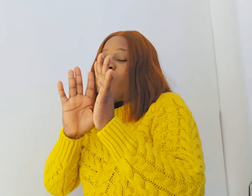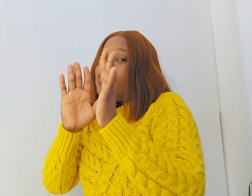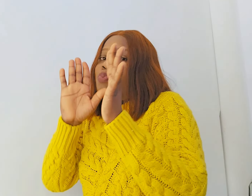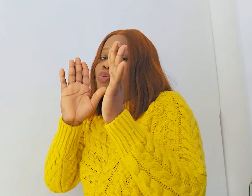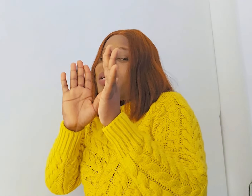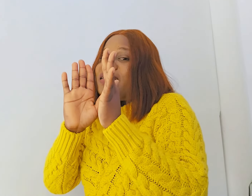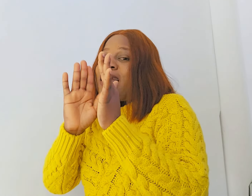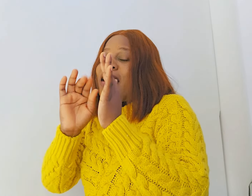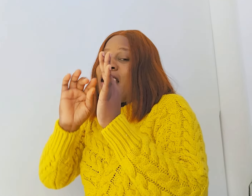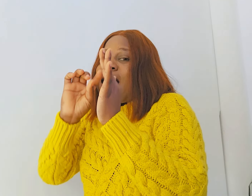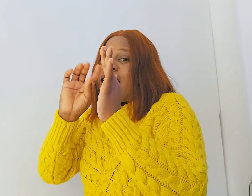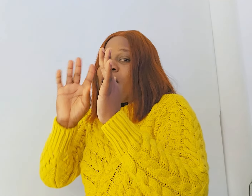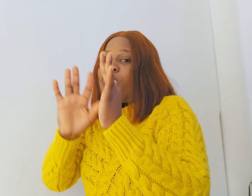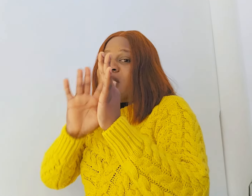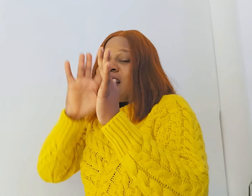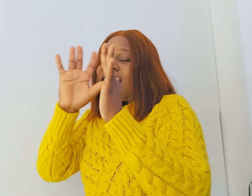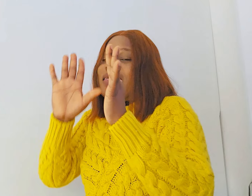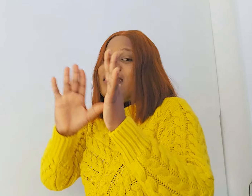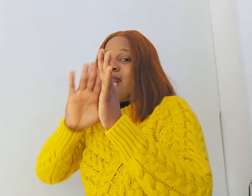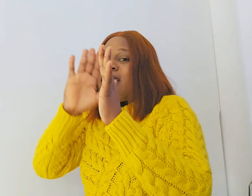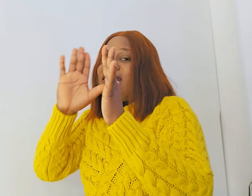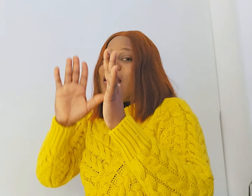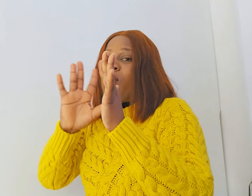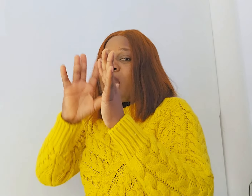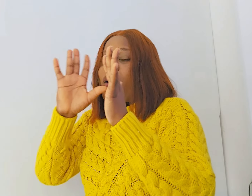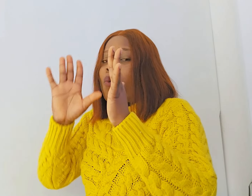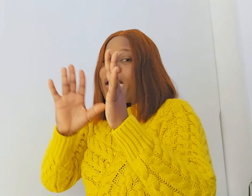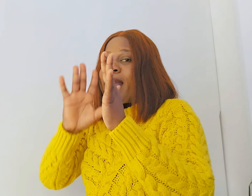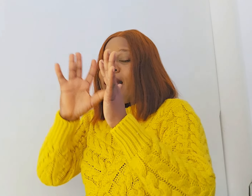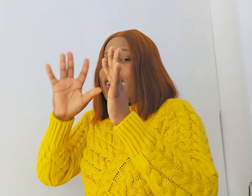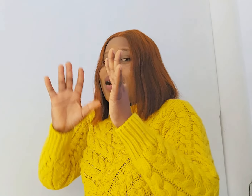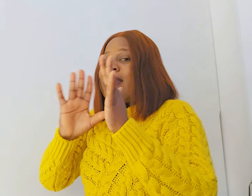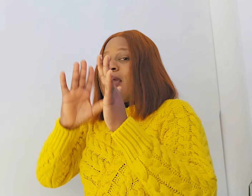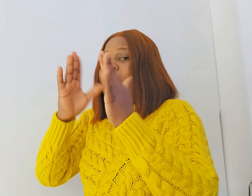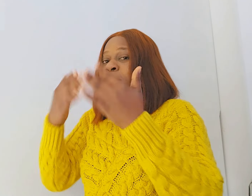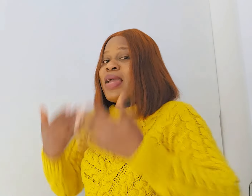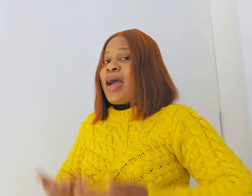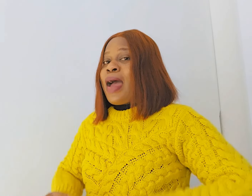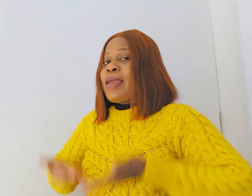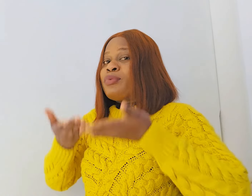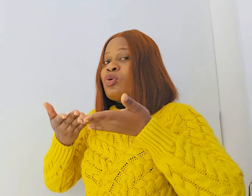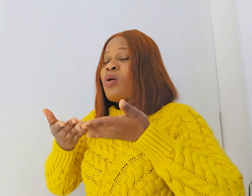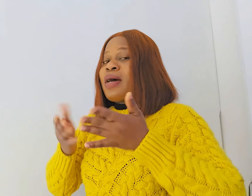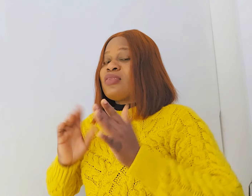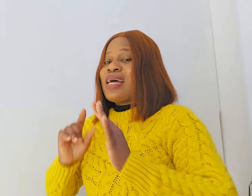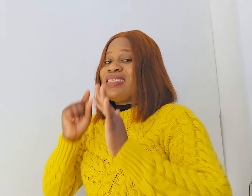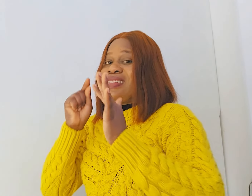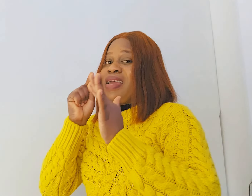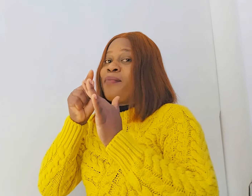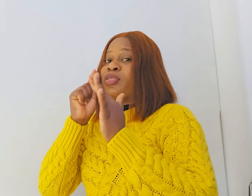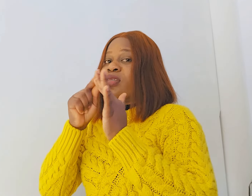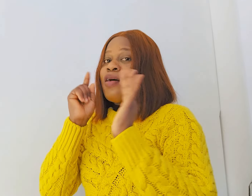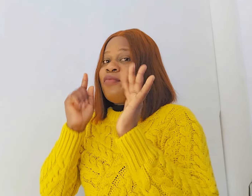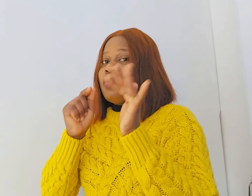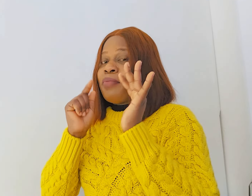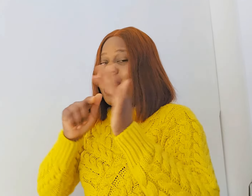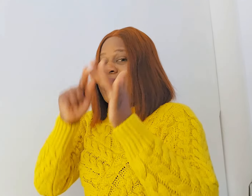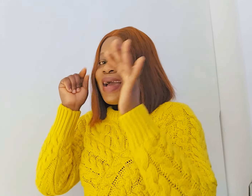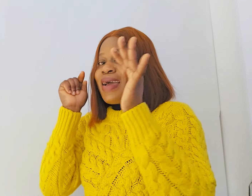just pull it there and then rotating in a circular way and then make her hip to come out so that the in-between of the man can